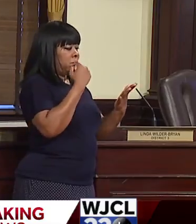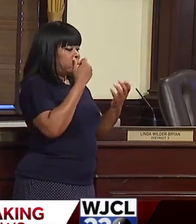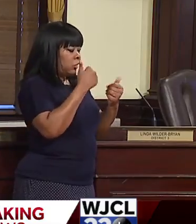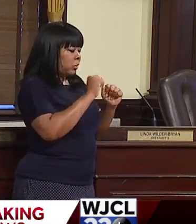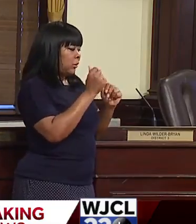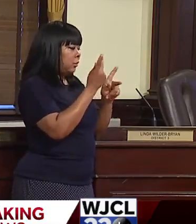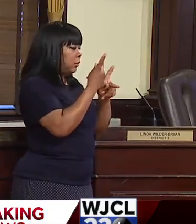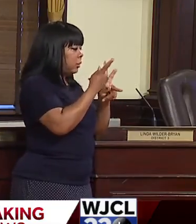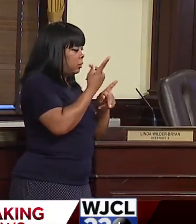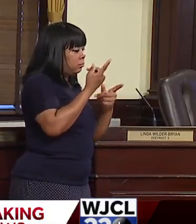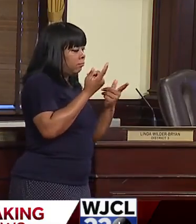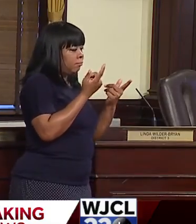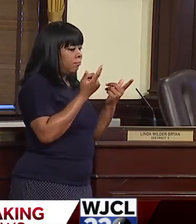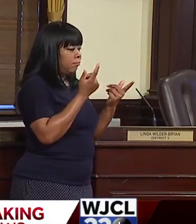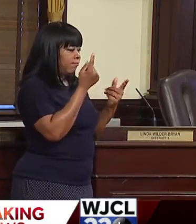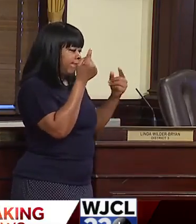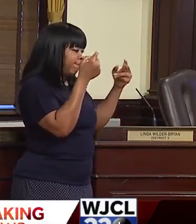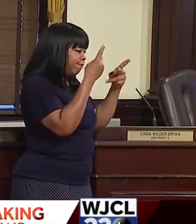process.